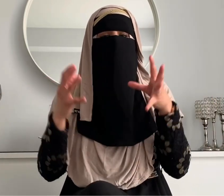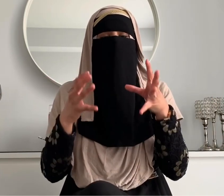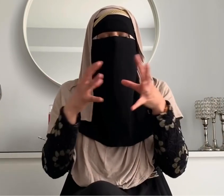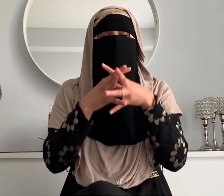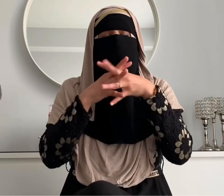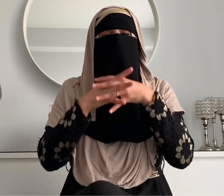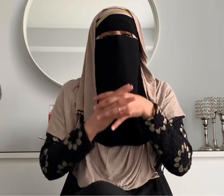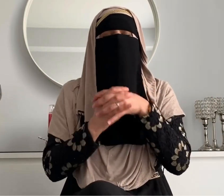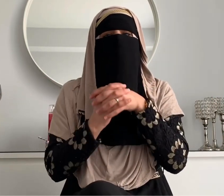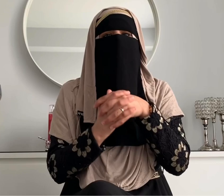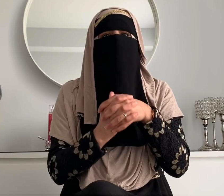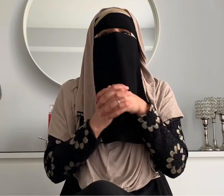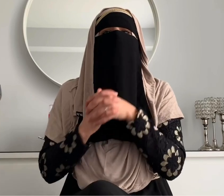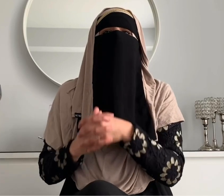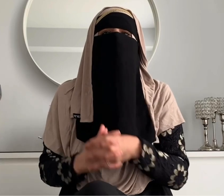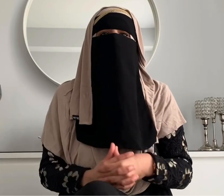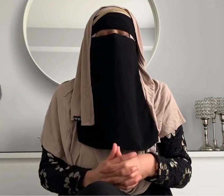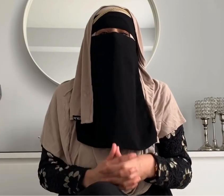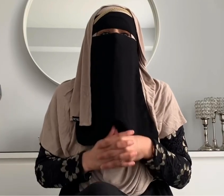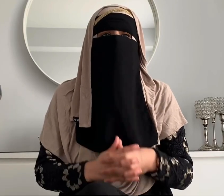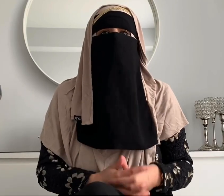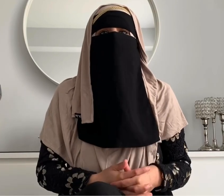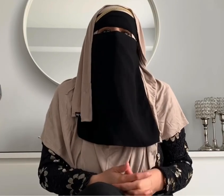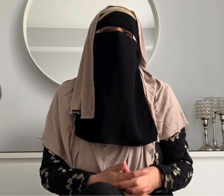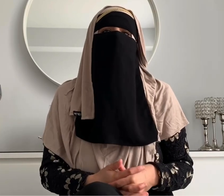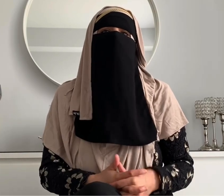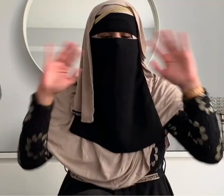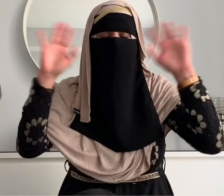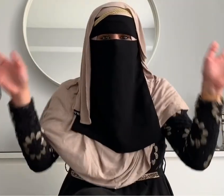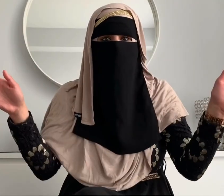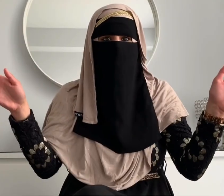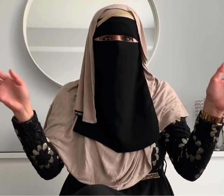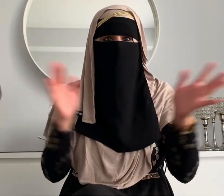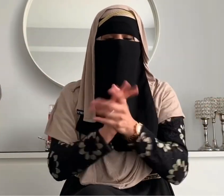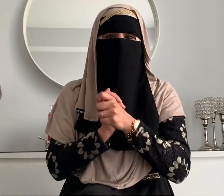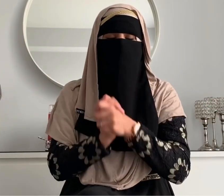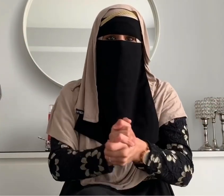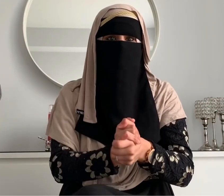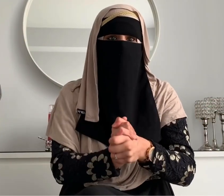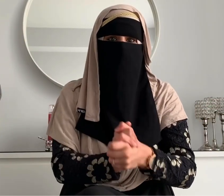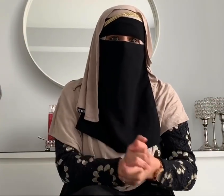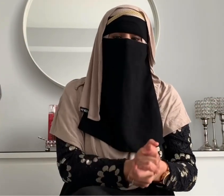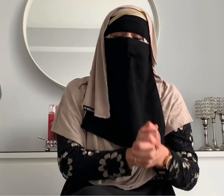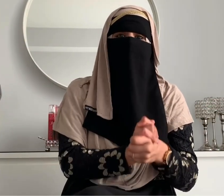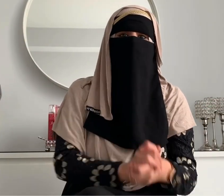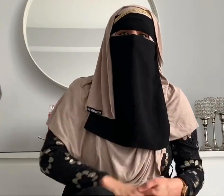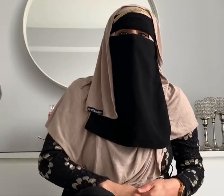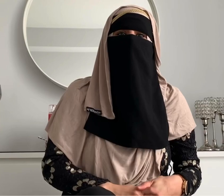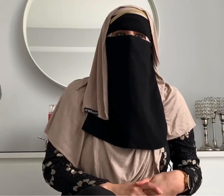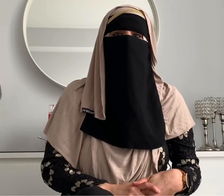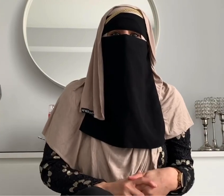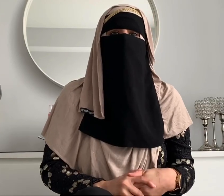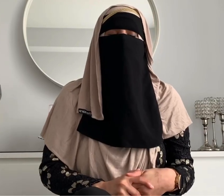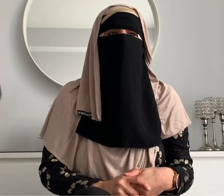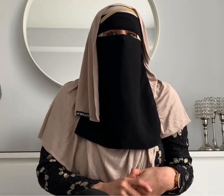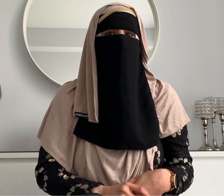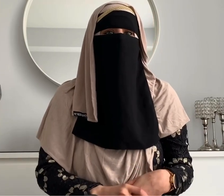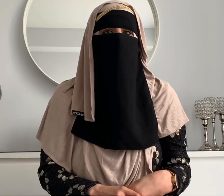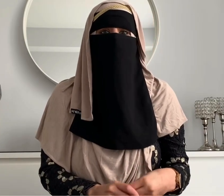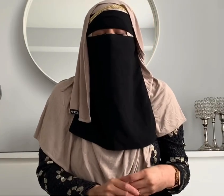to be able to share experiences together through sign language so enough information now let's get to action i am going to show you some of the basic signs that i